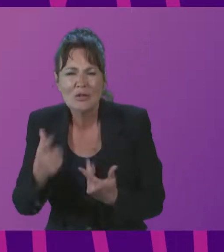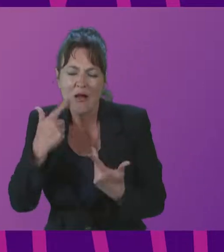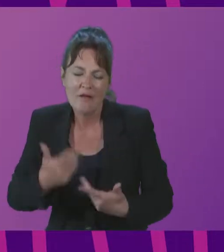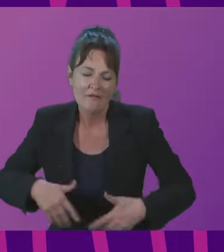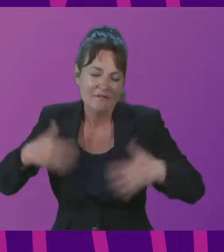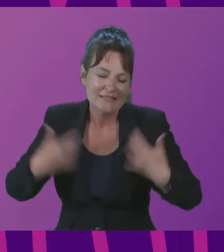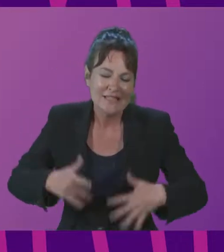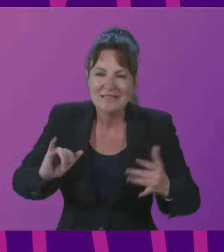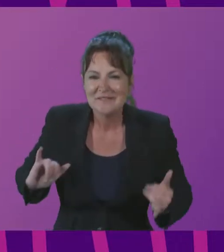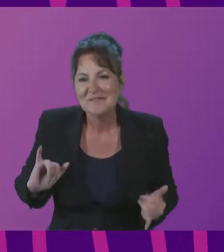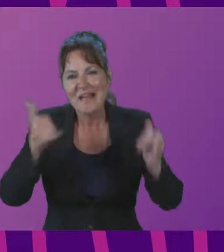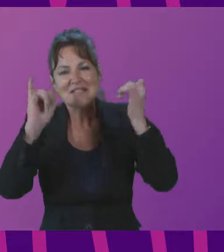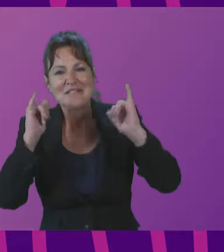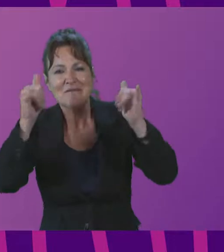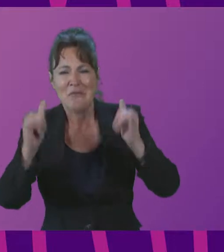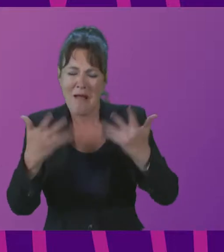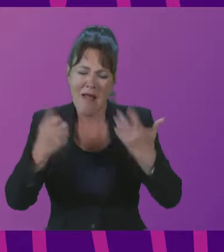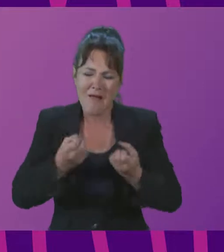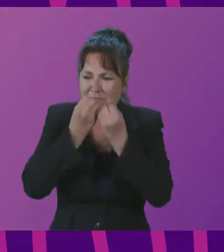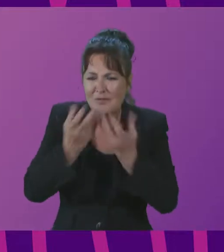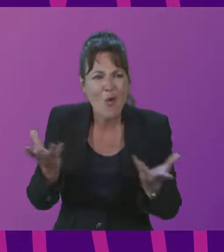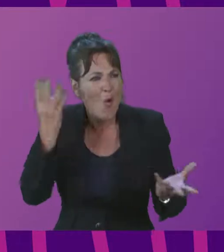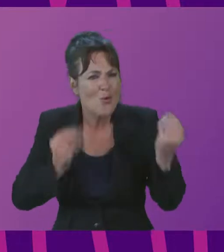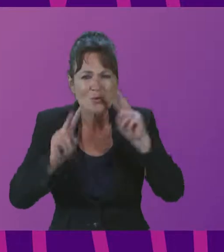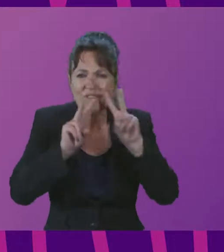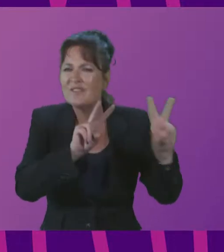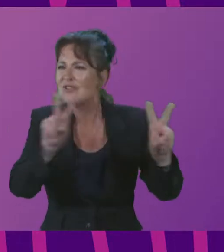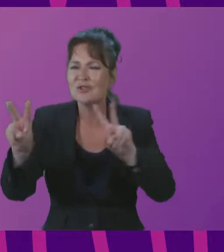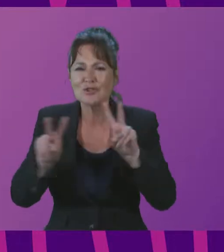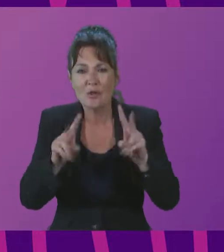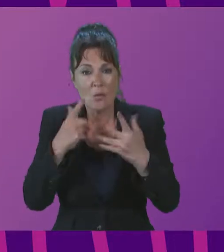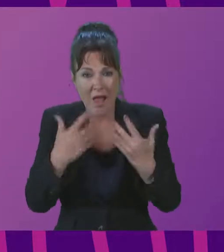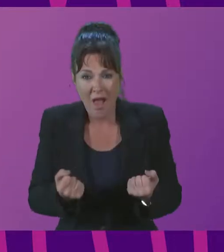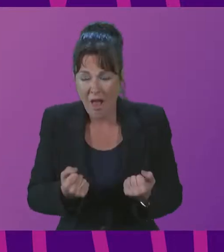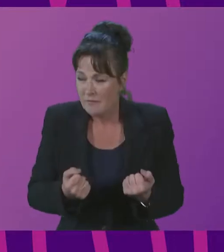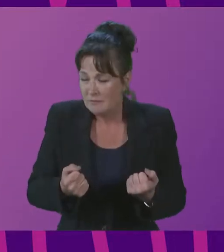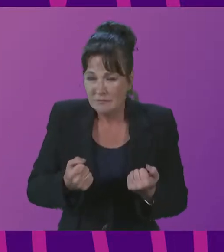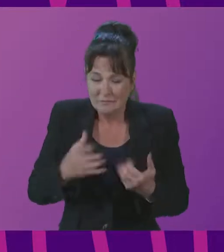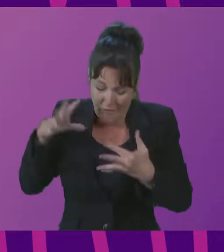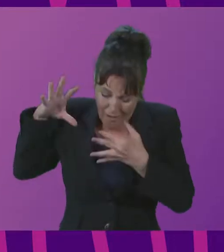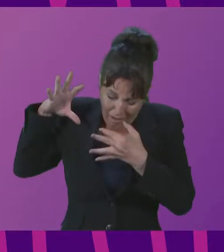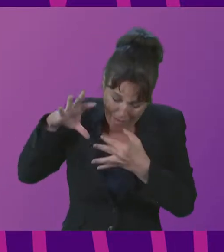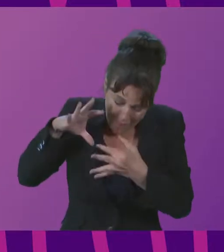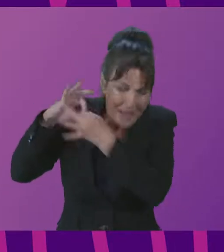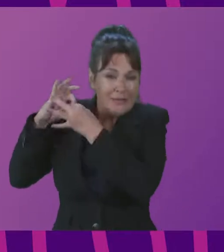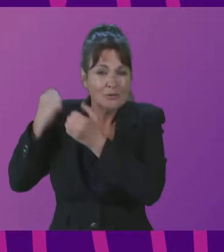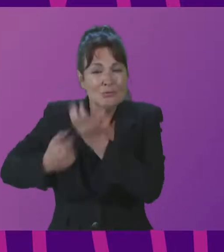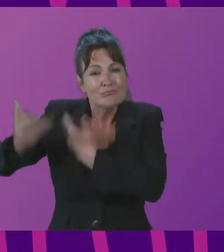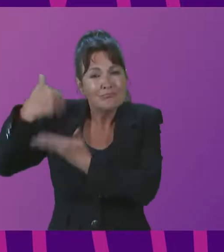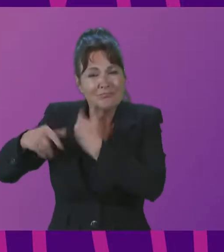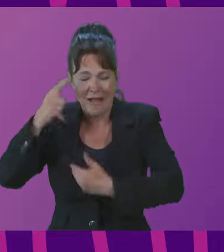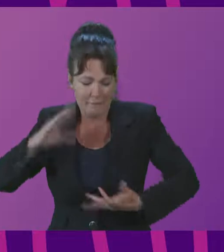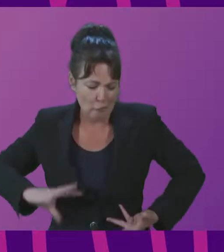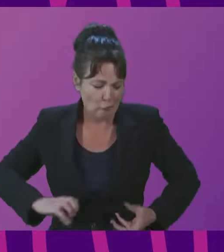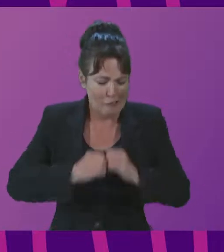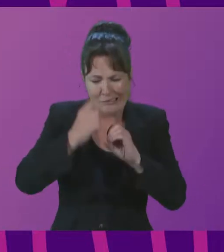festivals, a powerful audiovisual industry, an incredible rich cultural heritage, a very creative design